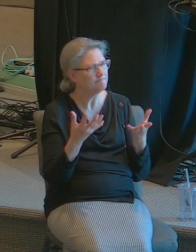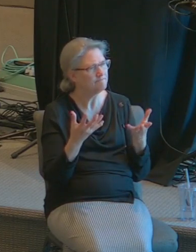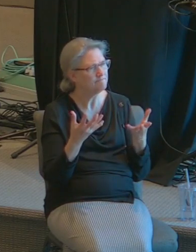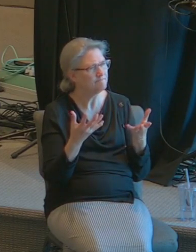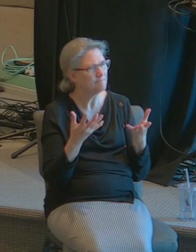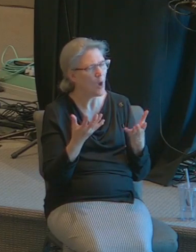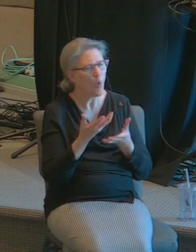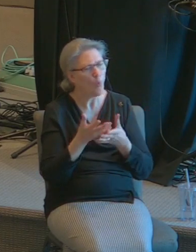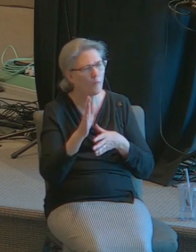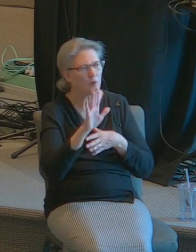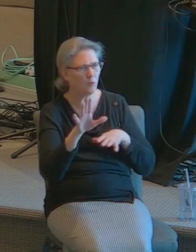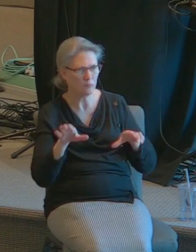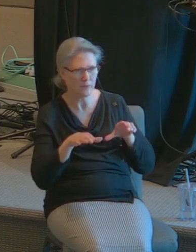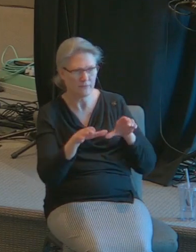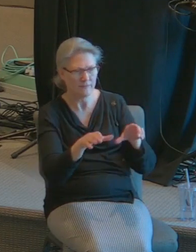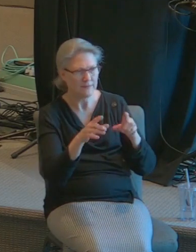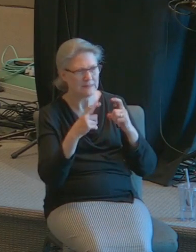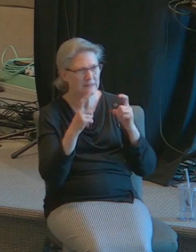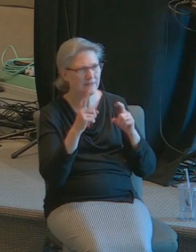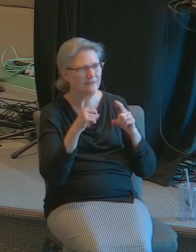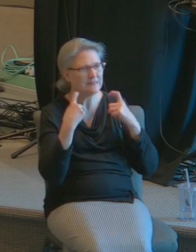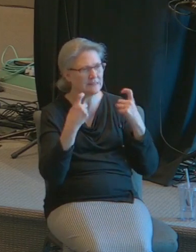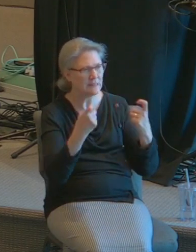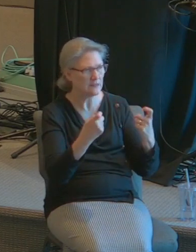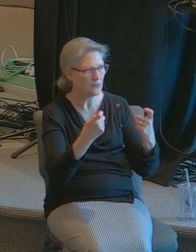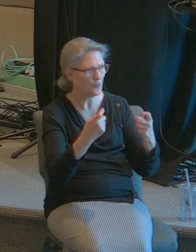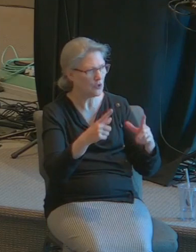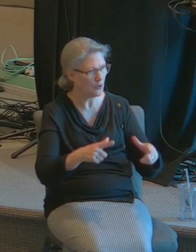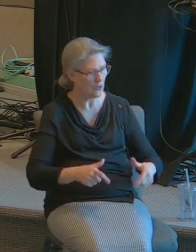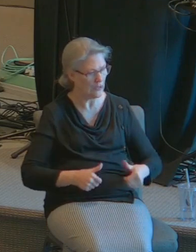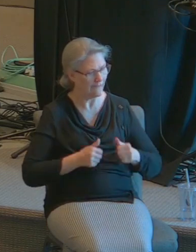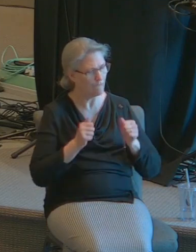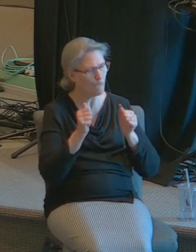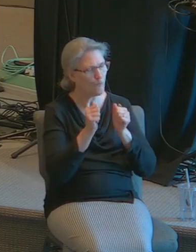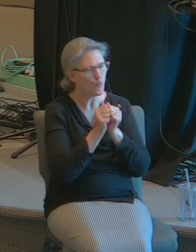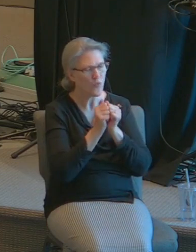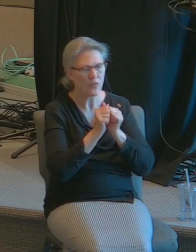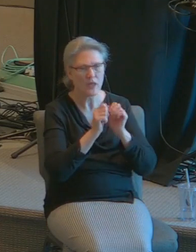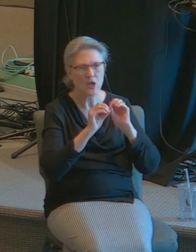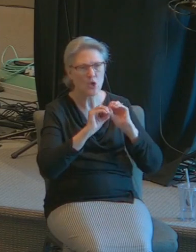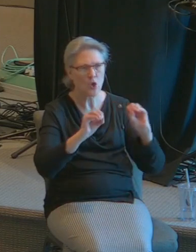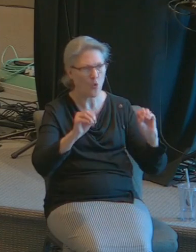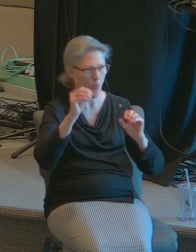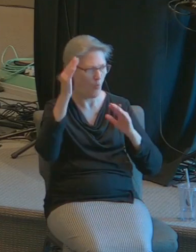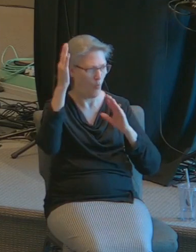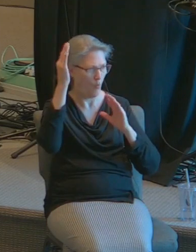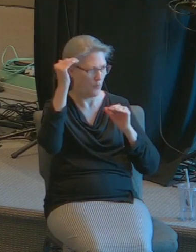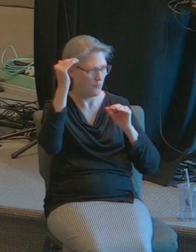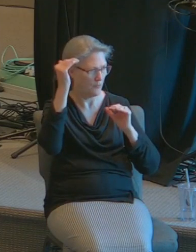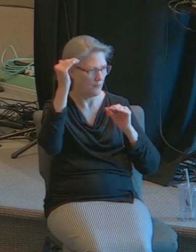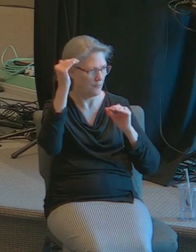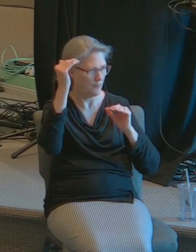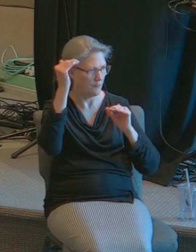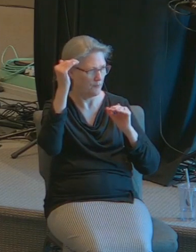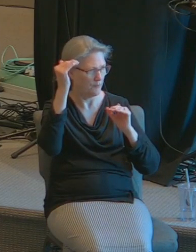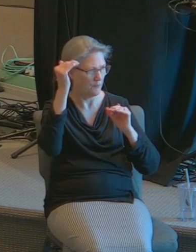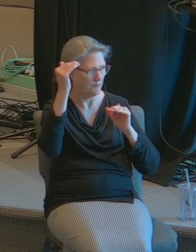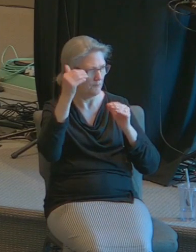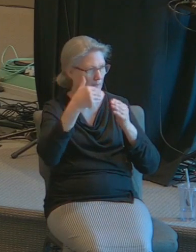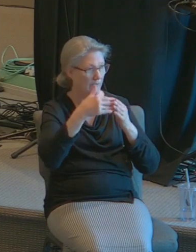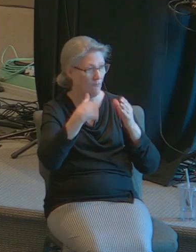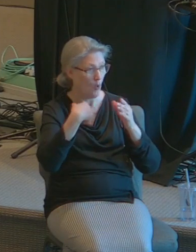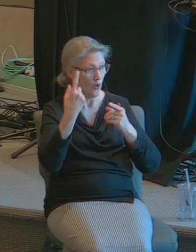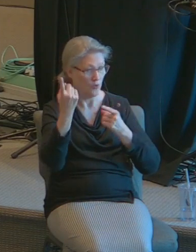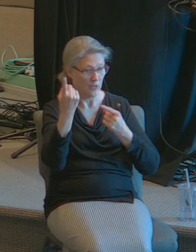what were your activities when you lived without hope in the world before you